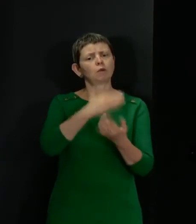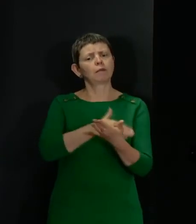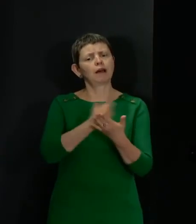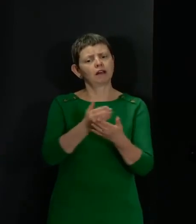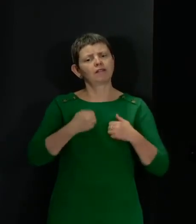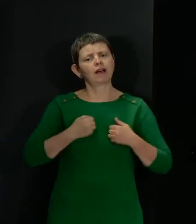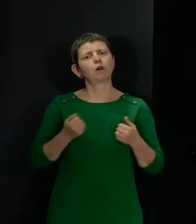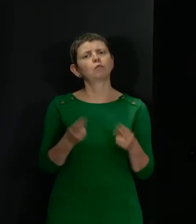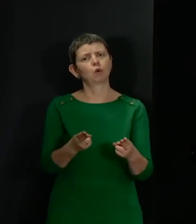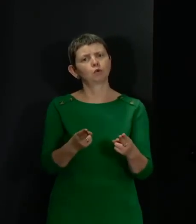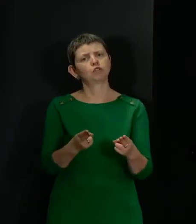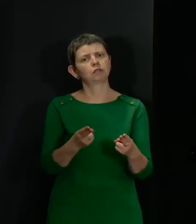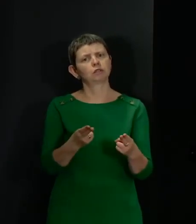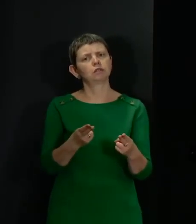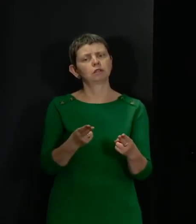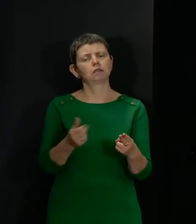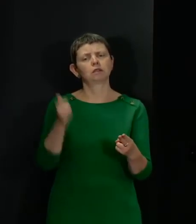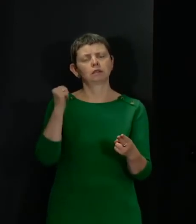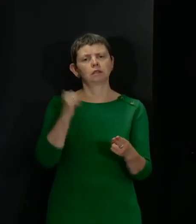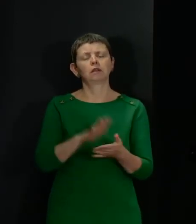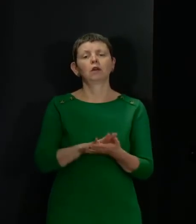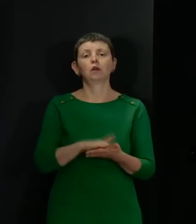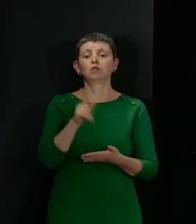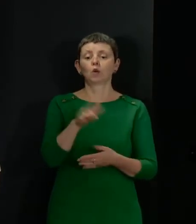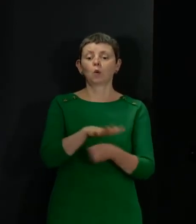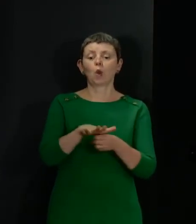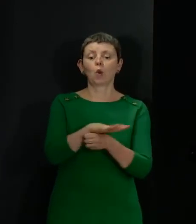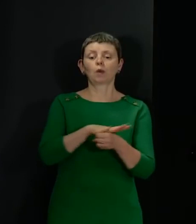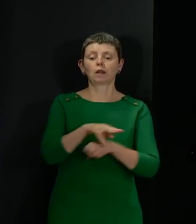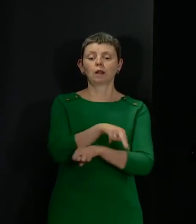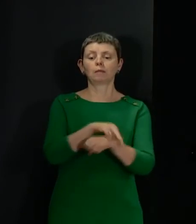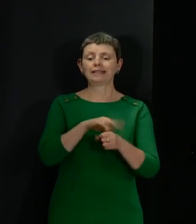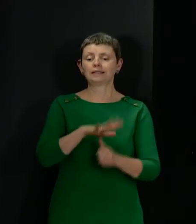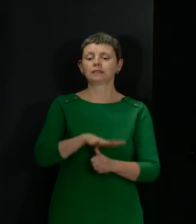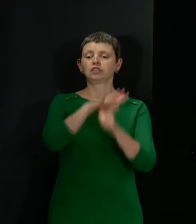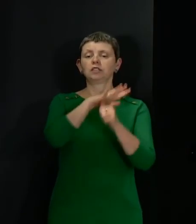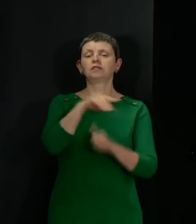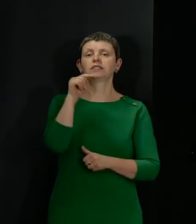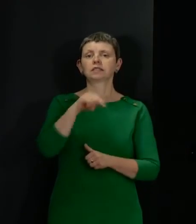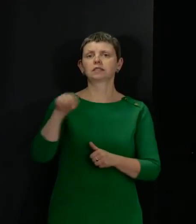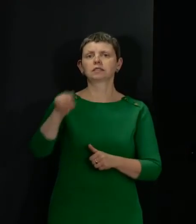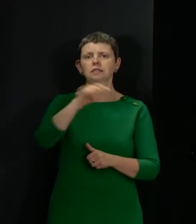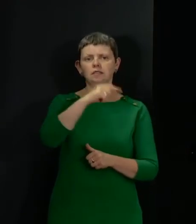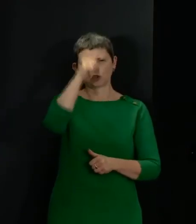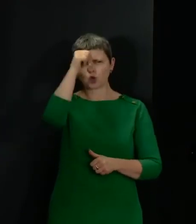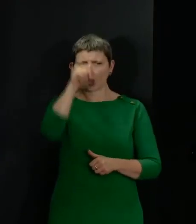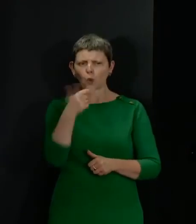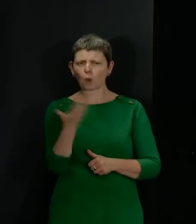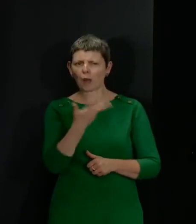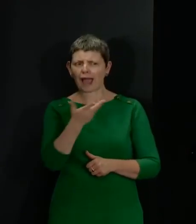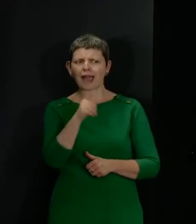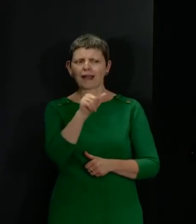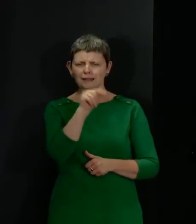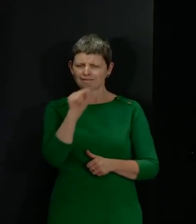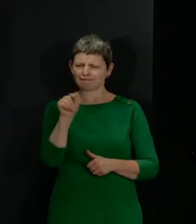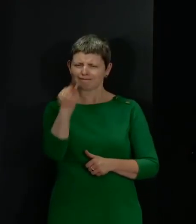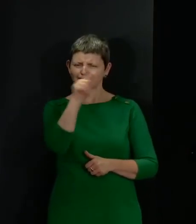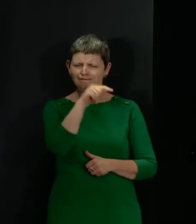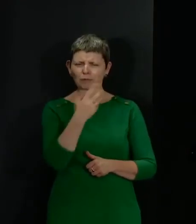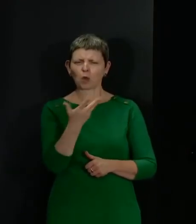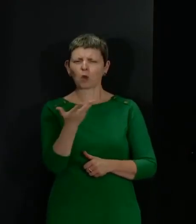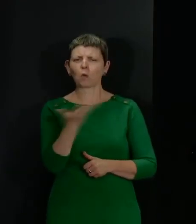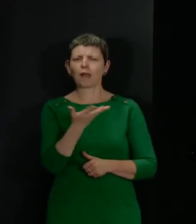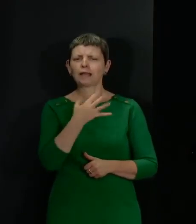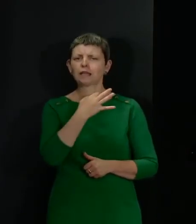day one. Local commanders are identifying specific areas within their own areas.